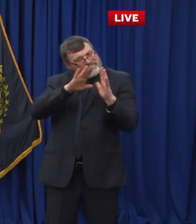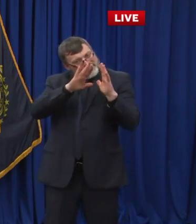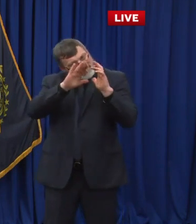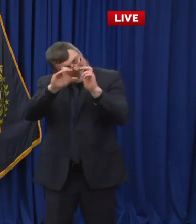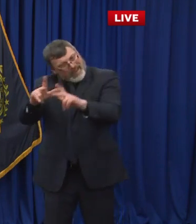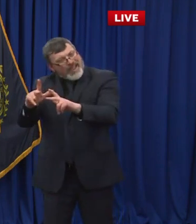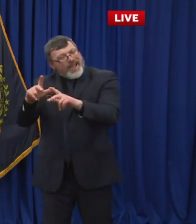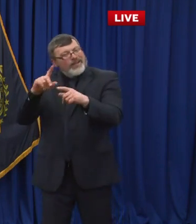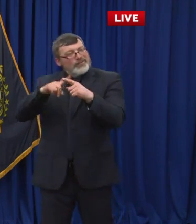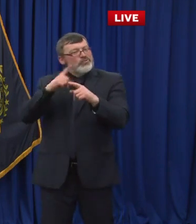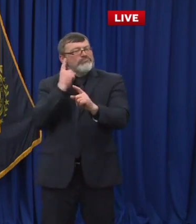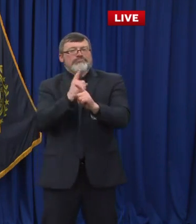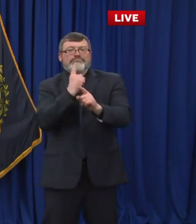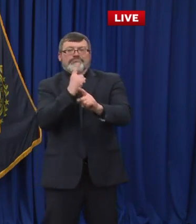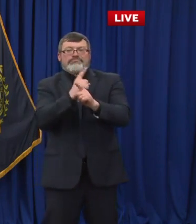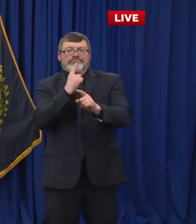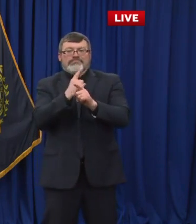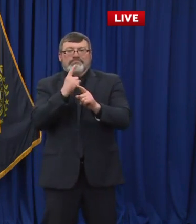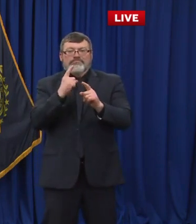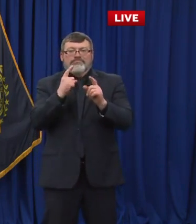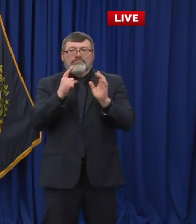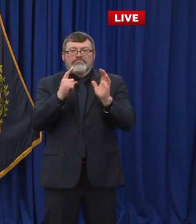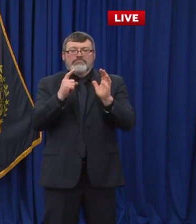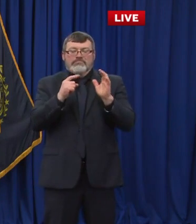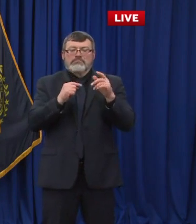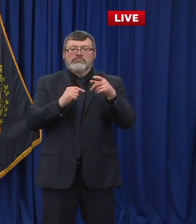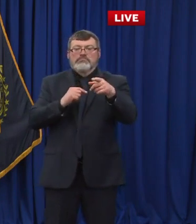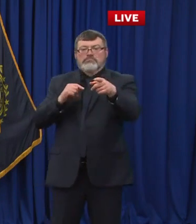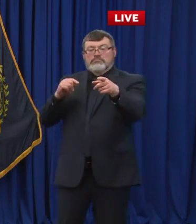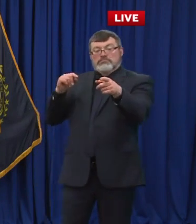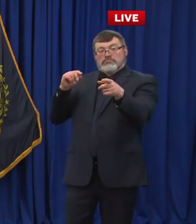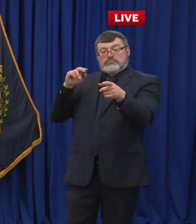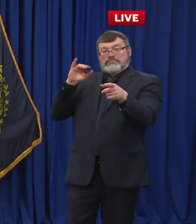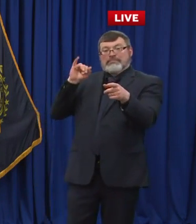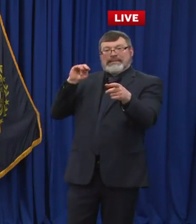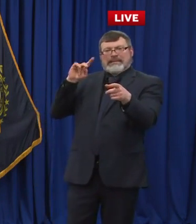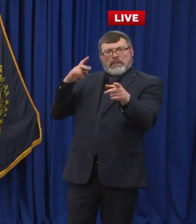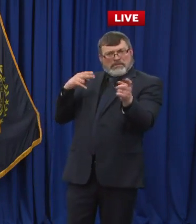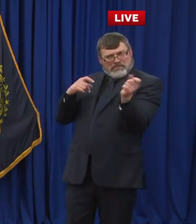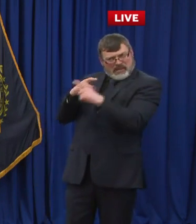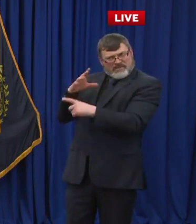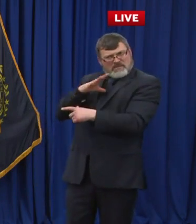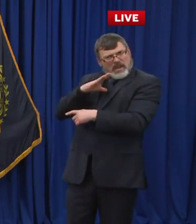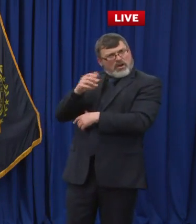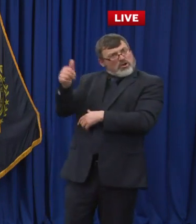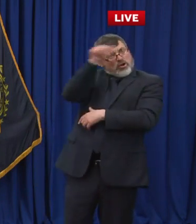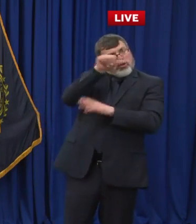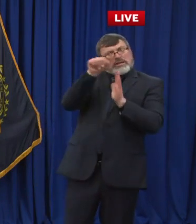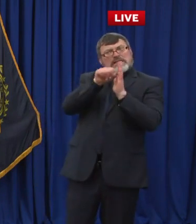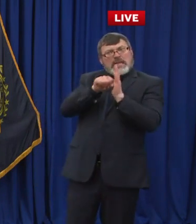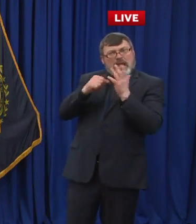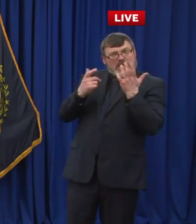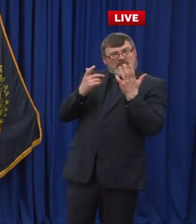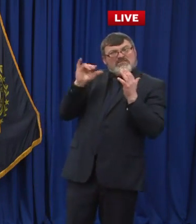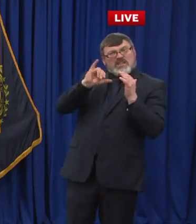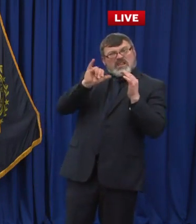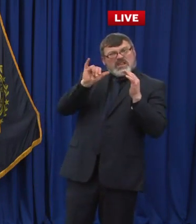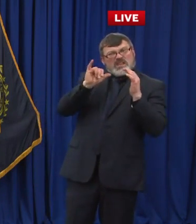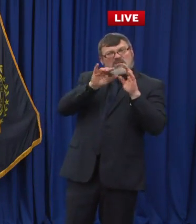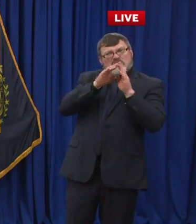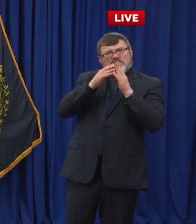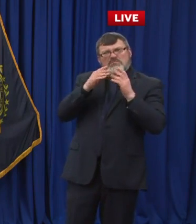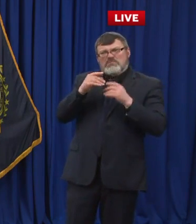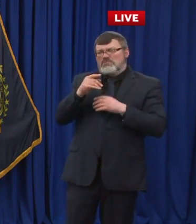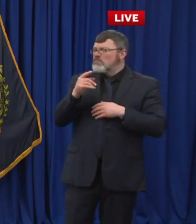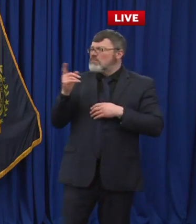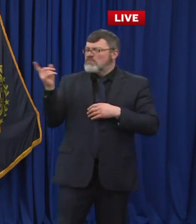other states, are there other examples in other states? Other states all over the country that have said, yes, schools have to be open. Absolutely. We're